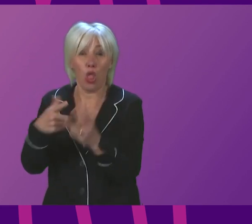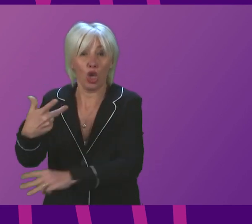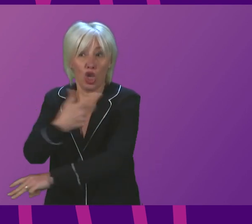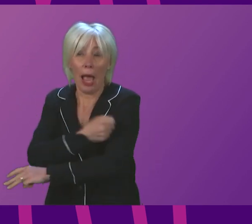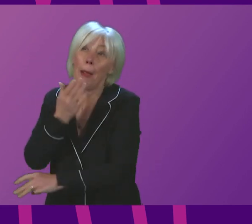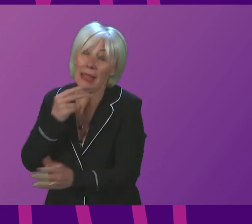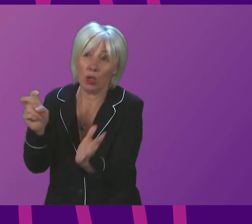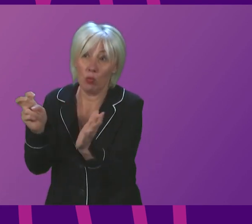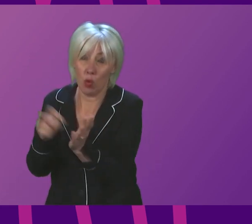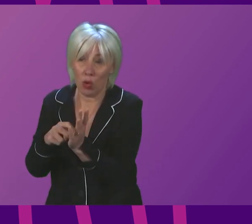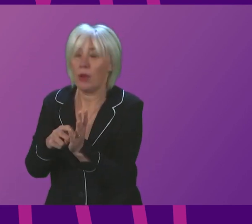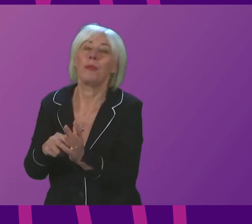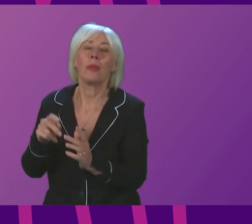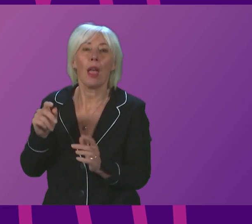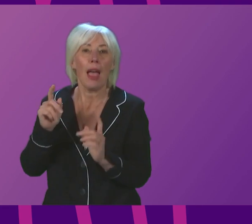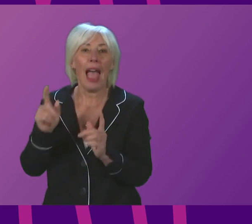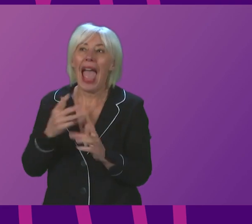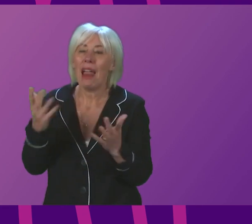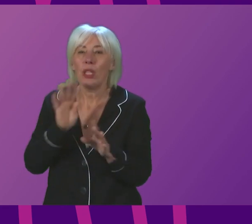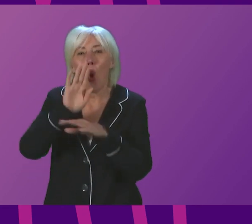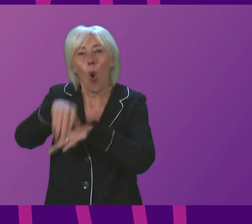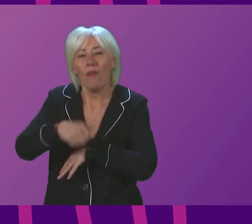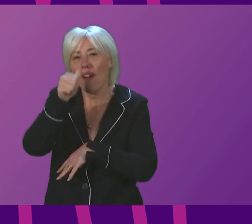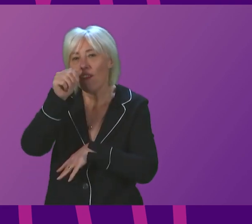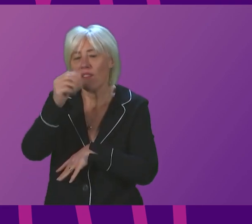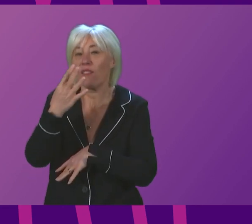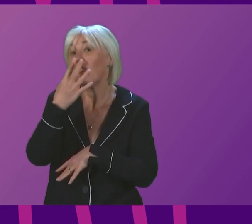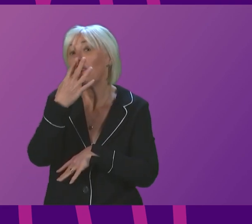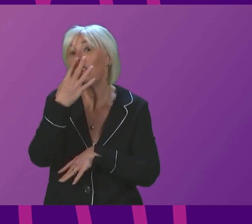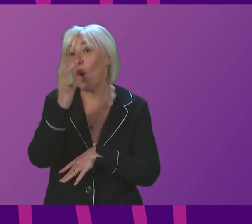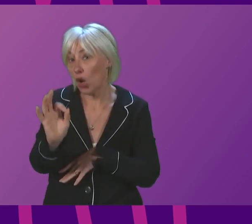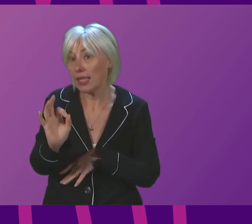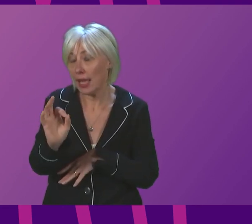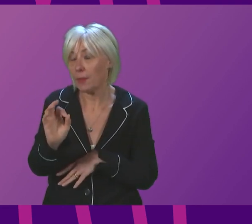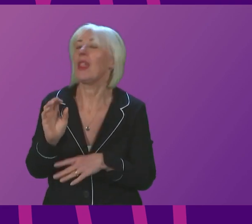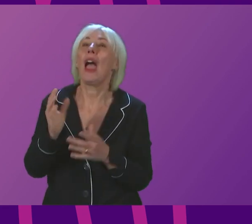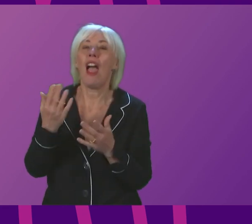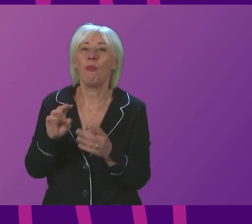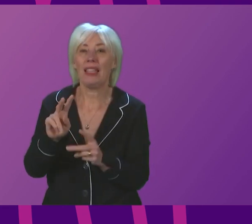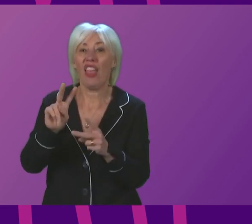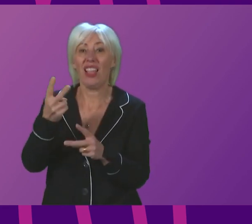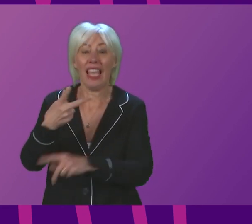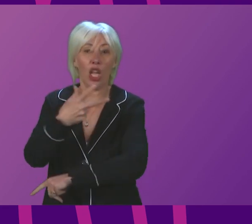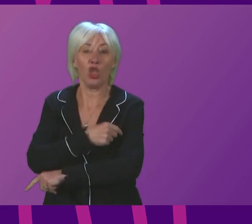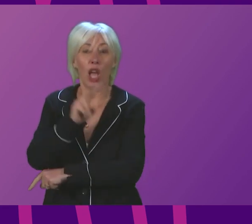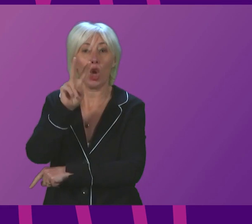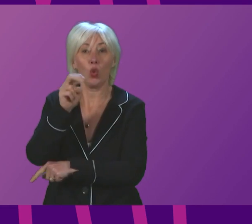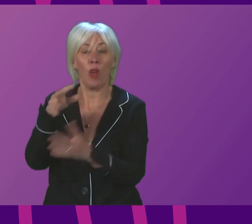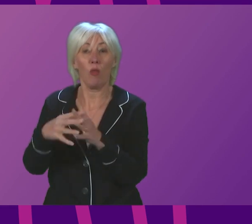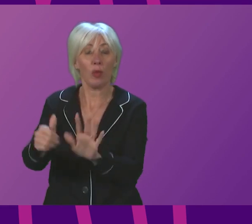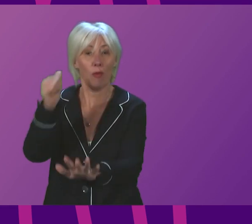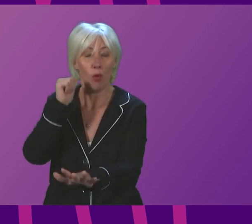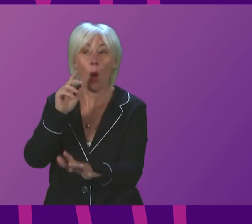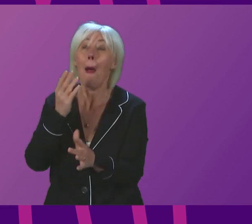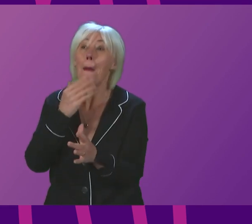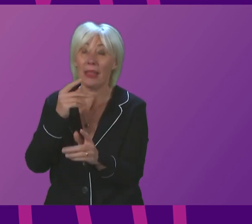able to get a booster jag, that is anyone over 40 who had the second jag 12 or more weeks ago, please arrange an appointment as quickly as